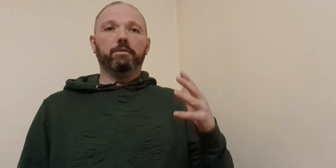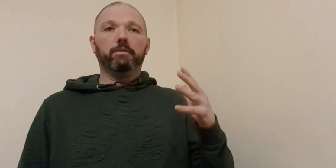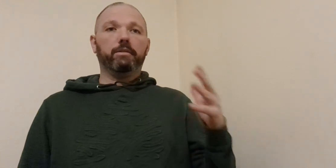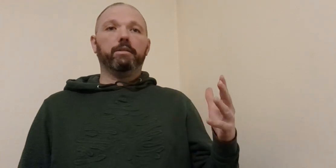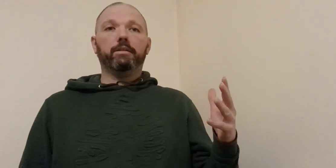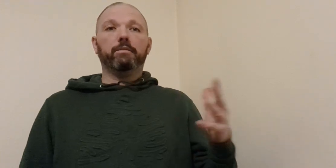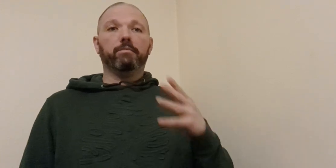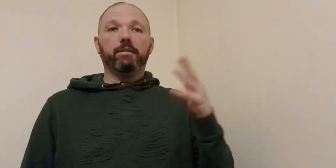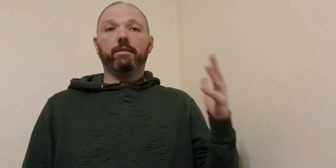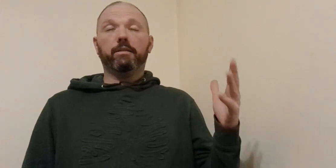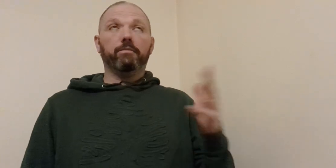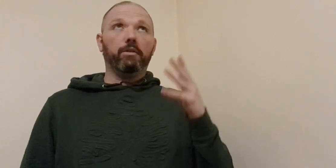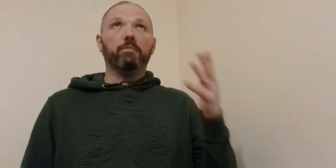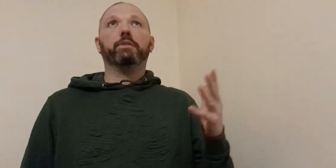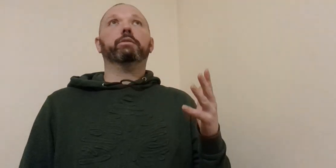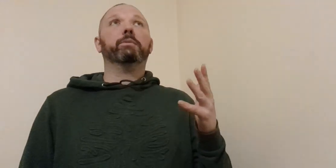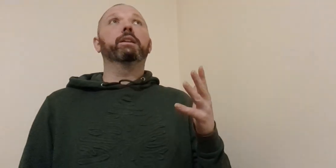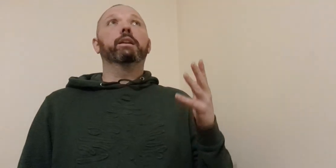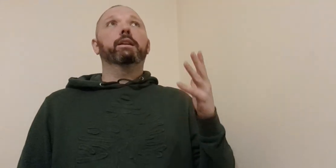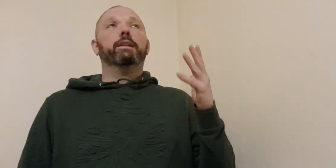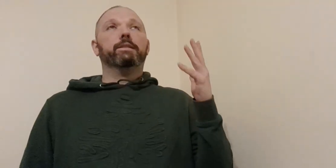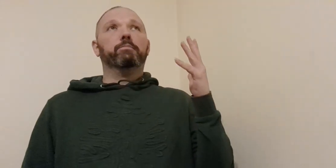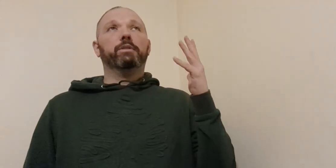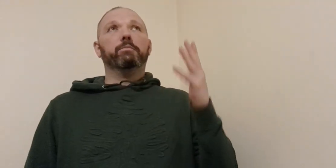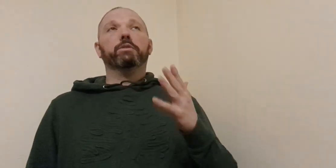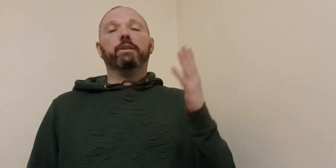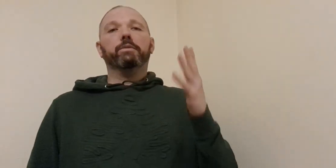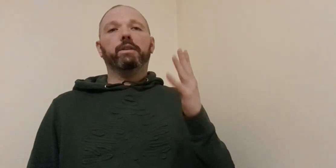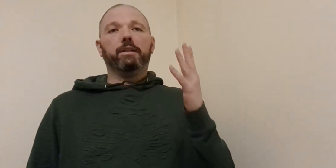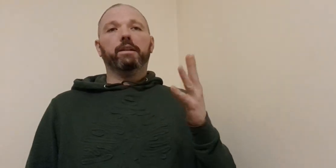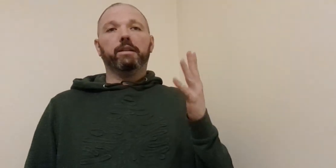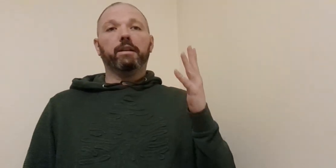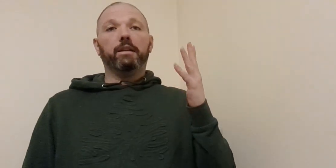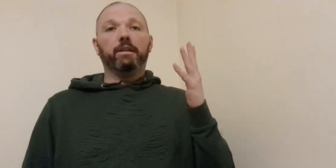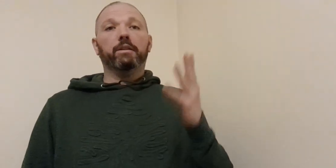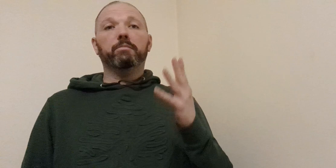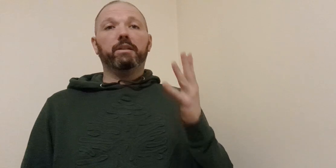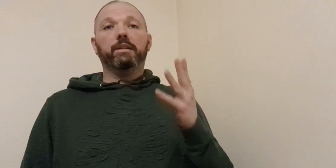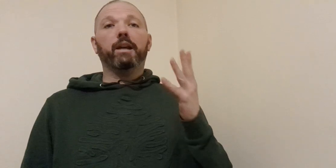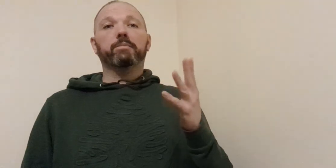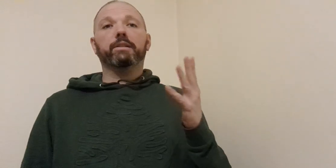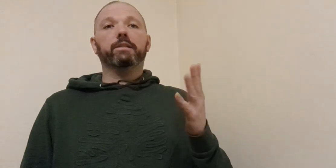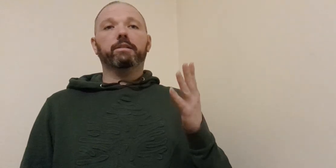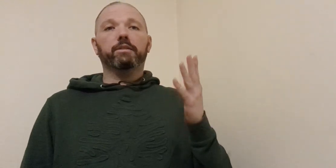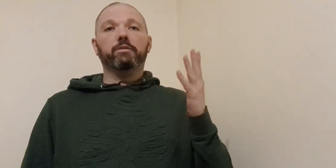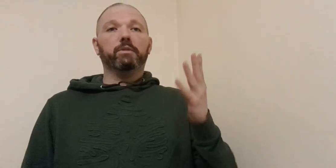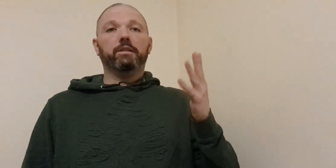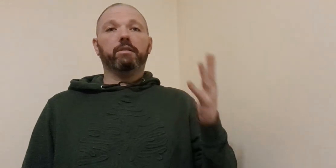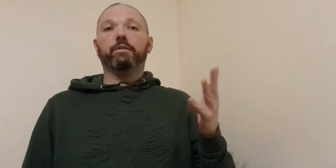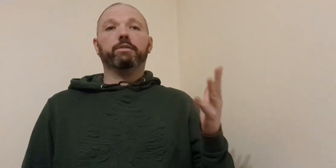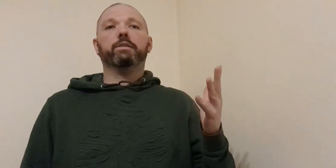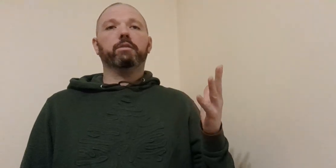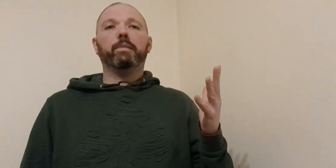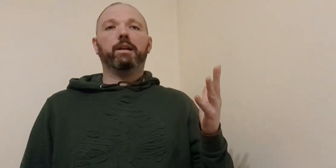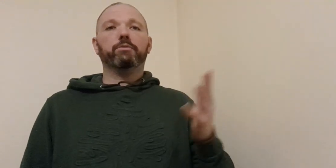the form like to me he said pretty much everything can kind of be encapsulated like within the first let's